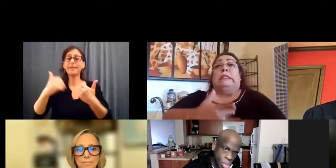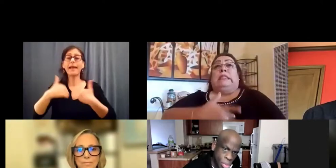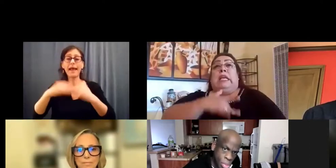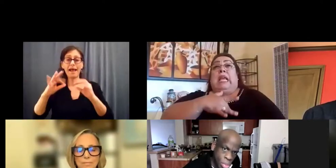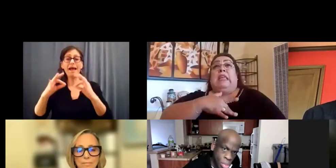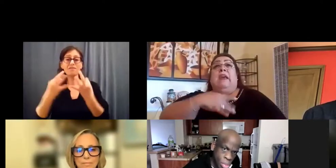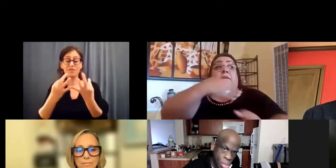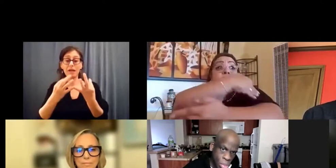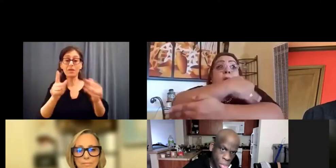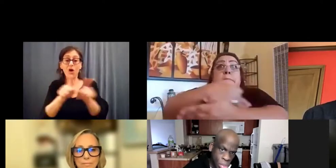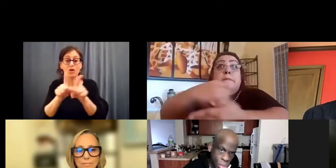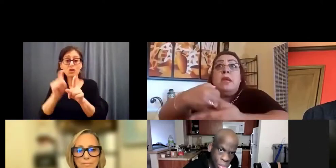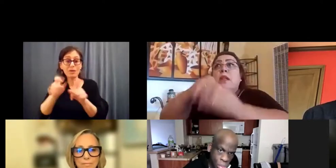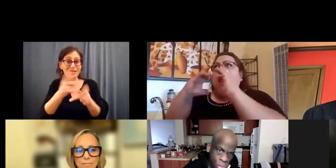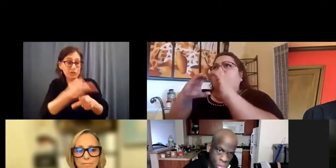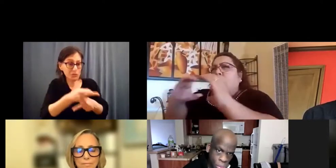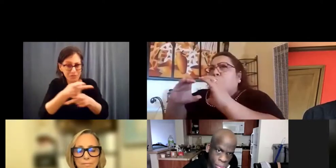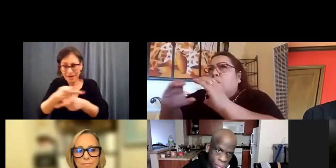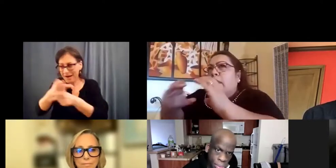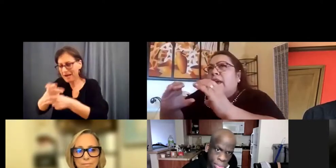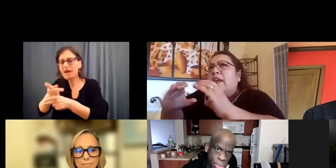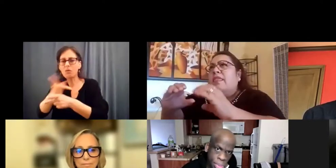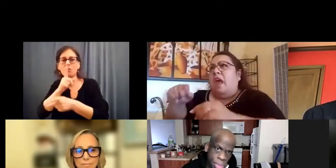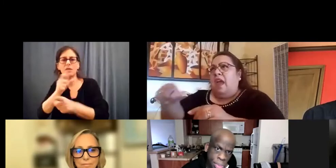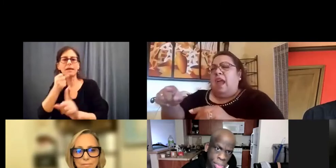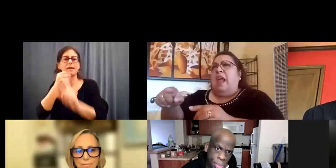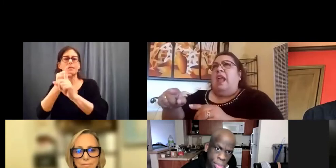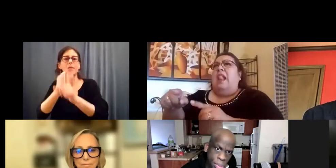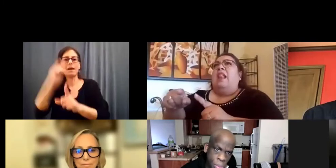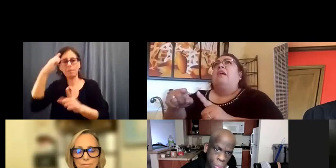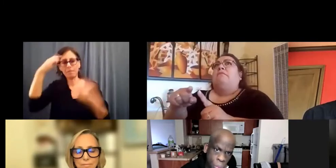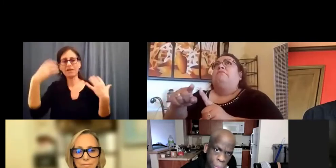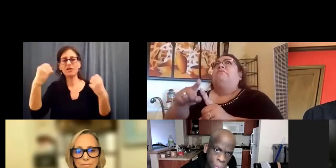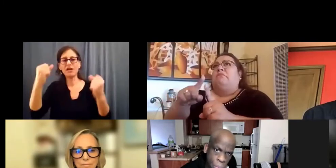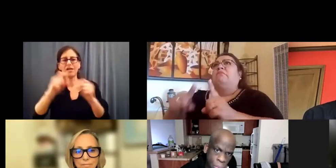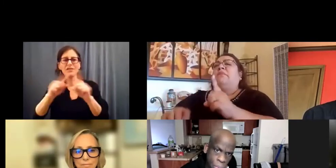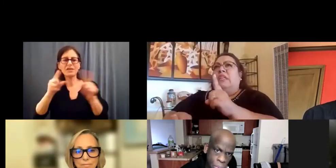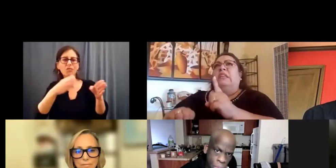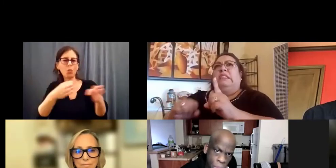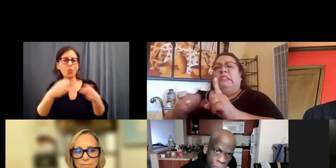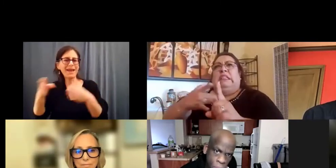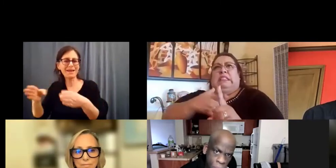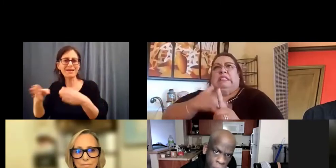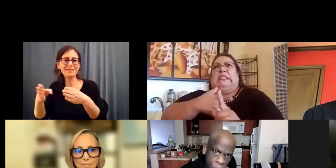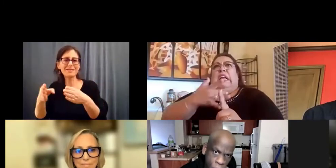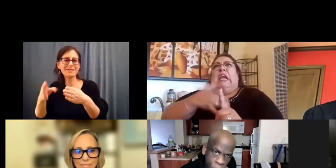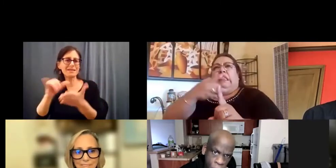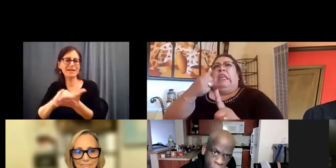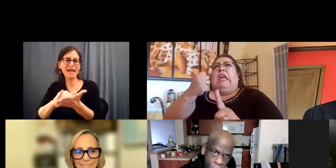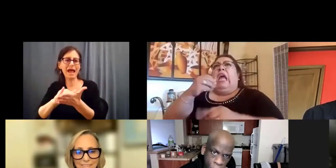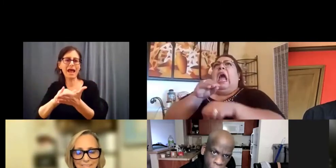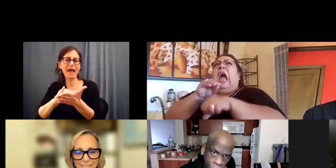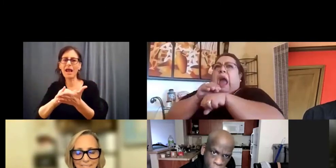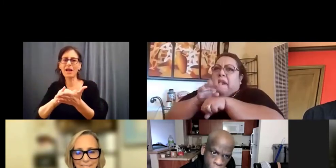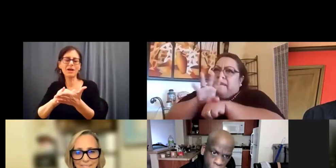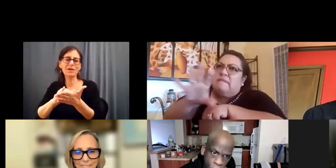have families that they're taking care of, so it could really affect your mental health in ways that, you know, we don't